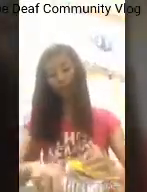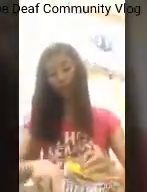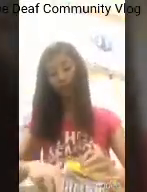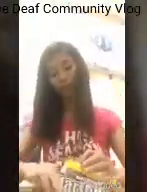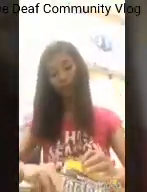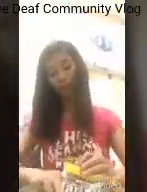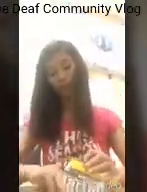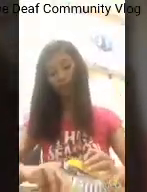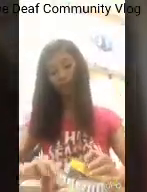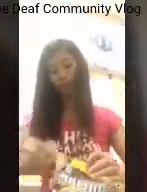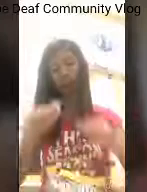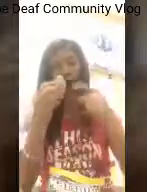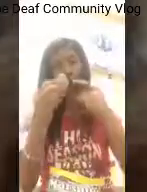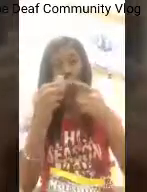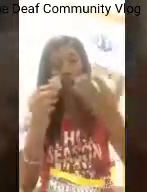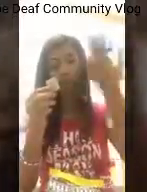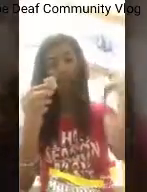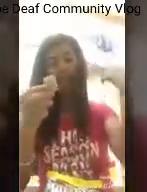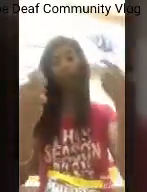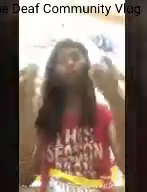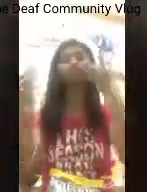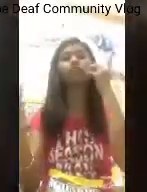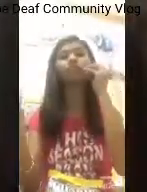C'mon, I just know!